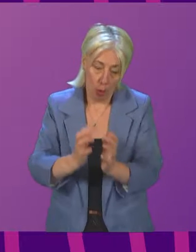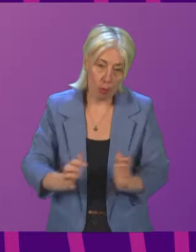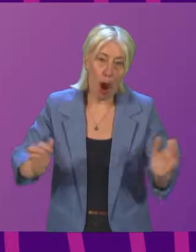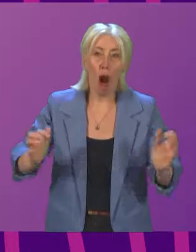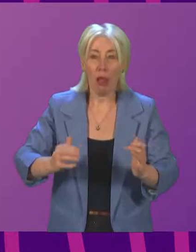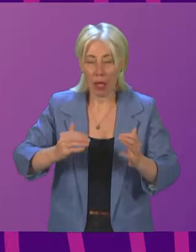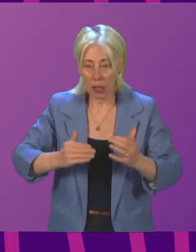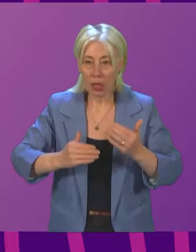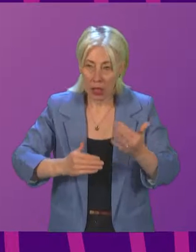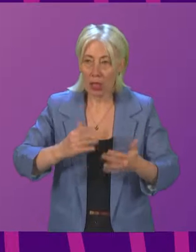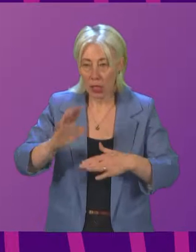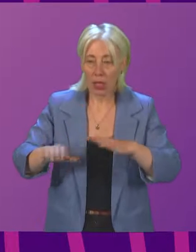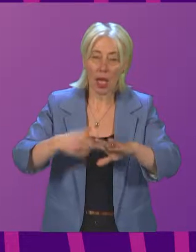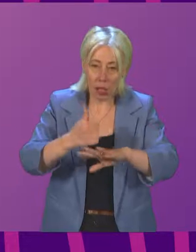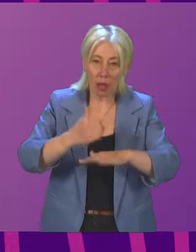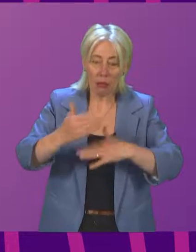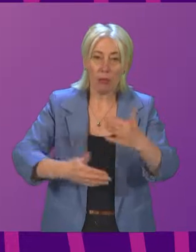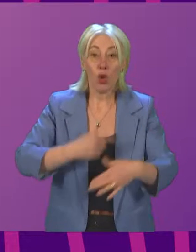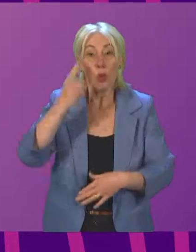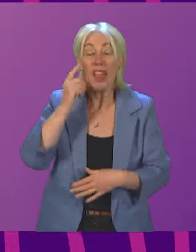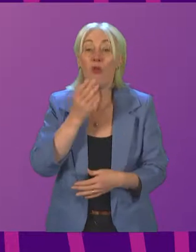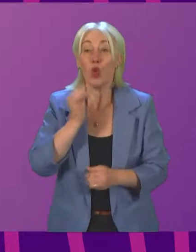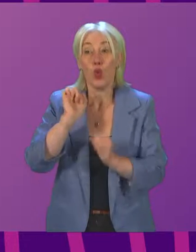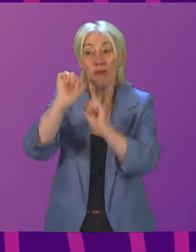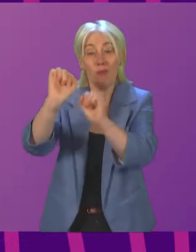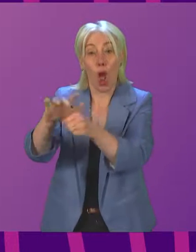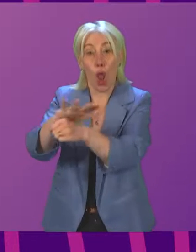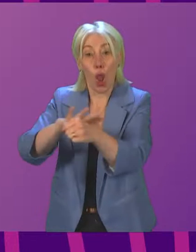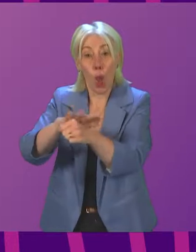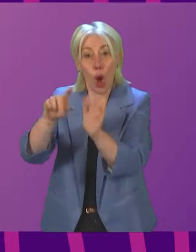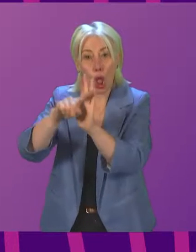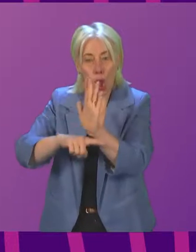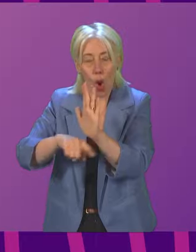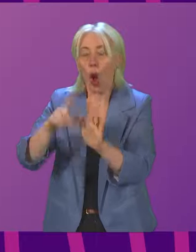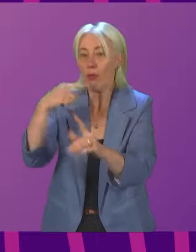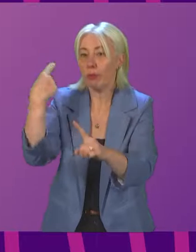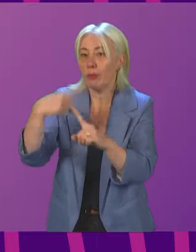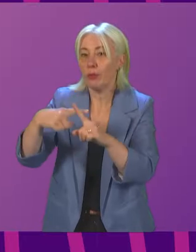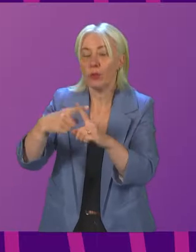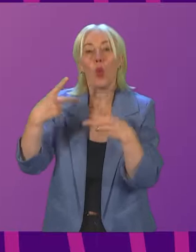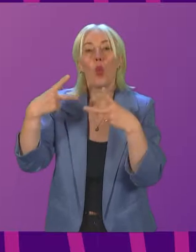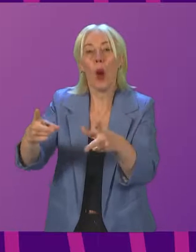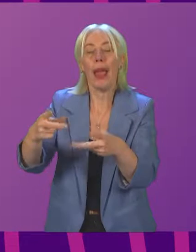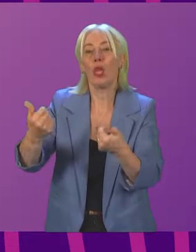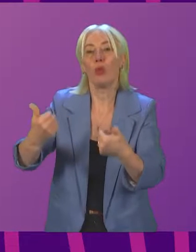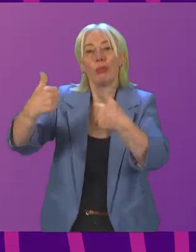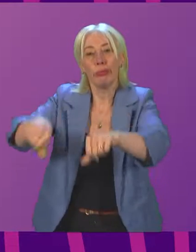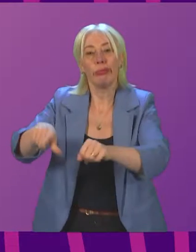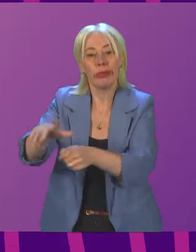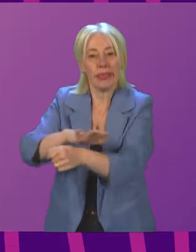and it will take time to enact. We think that using by-laws is a far speedier way to resolve the situation